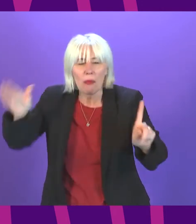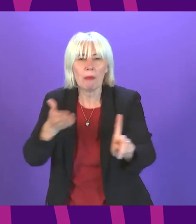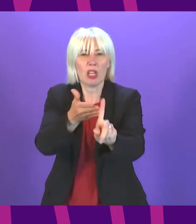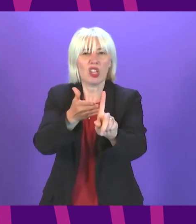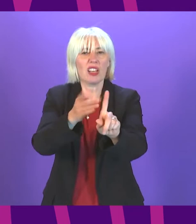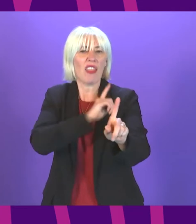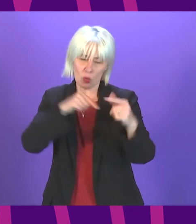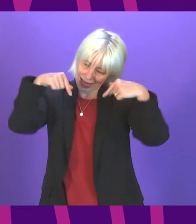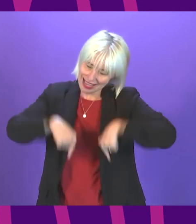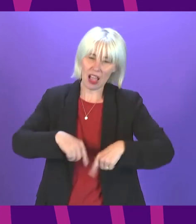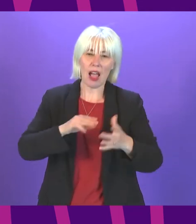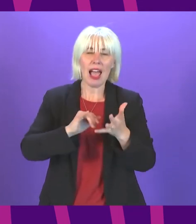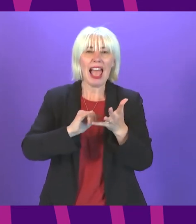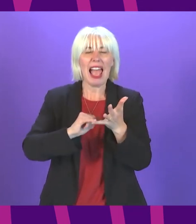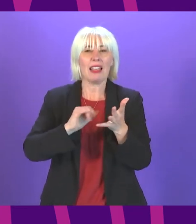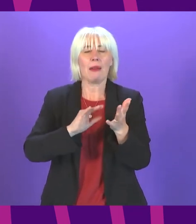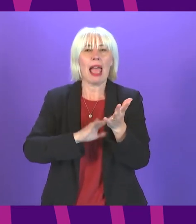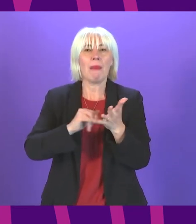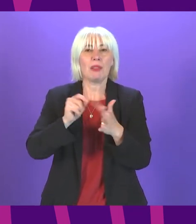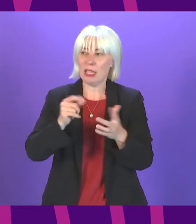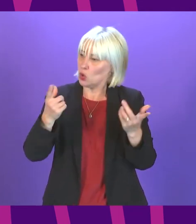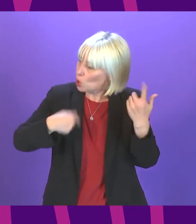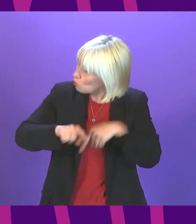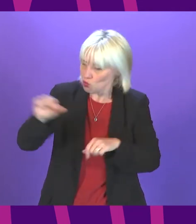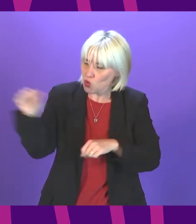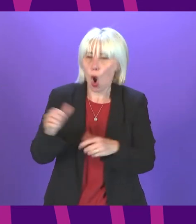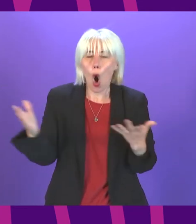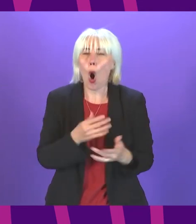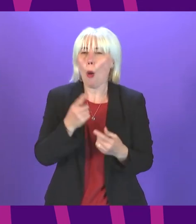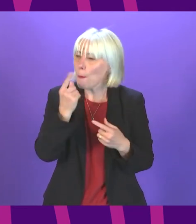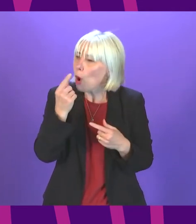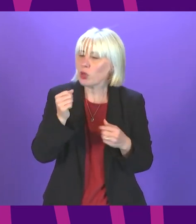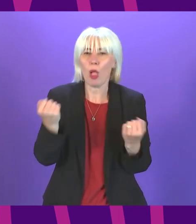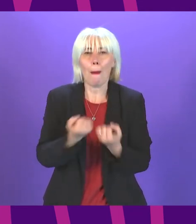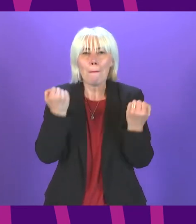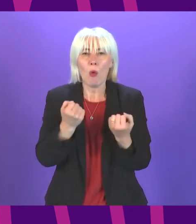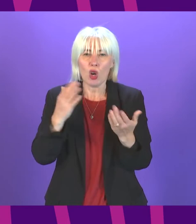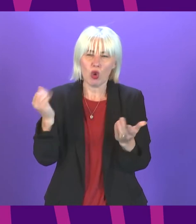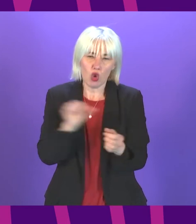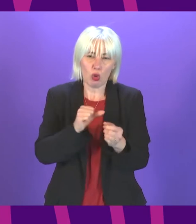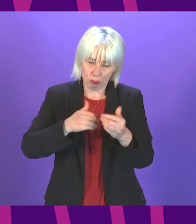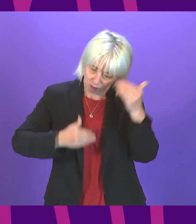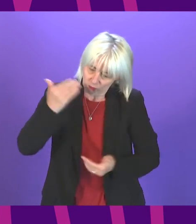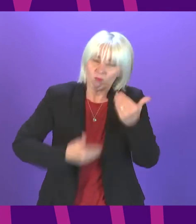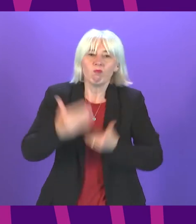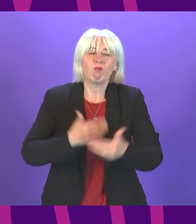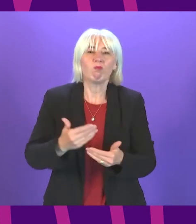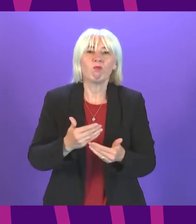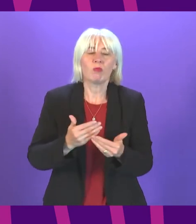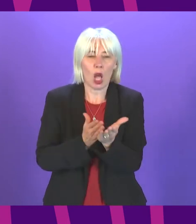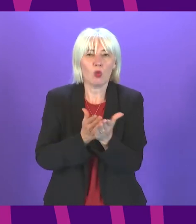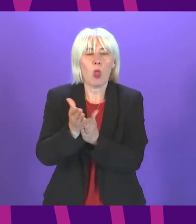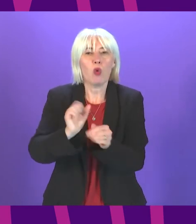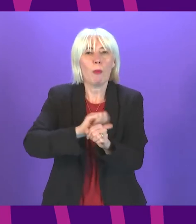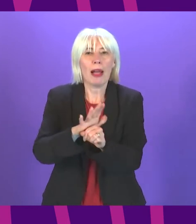benches will push the governments both of them to use all existing powers and go hard and fast to do it as we come through the pandemic we